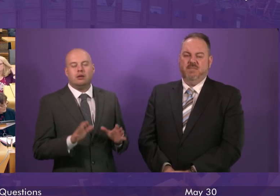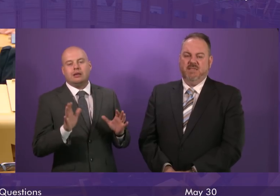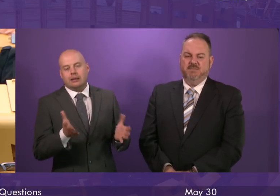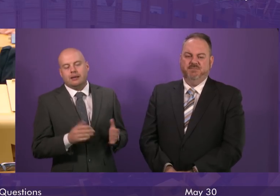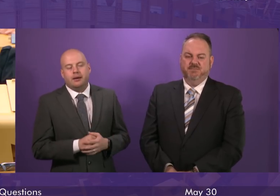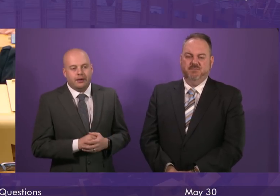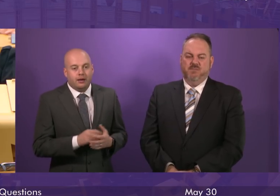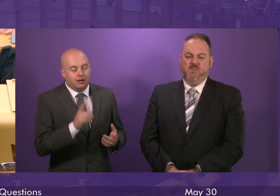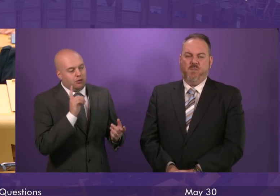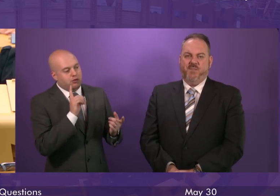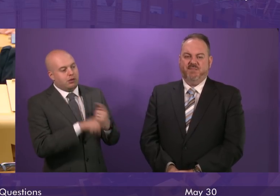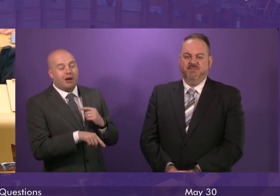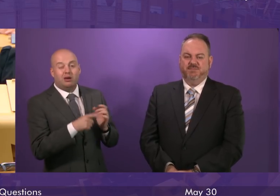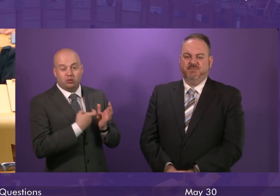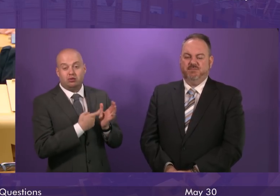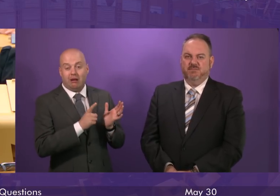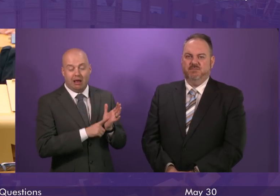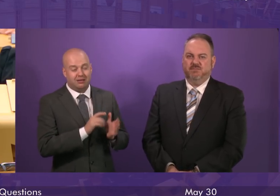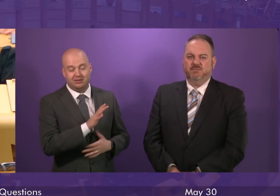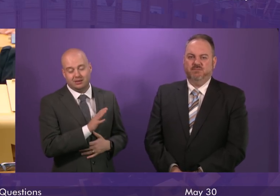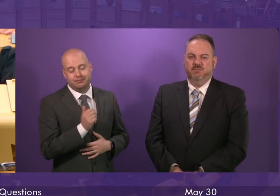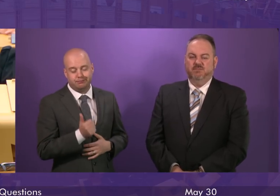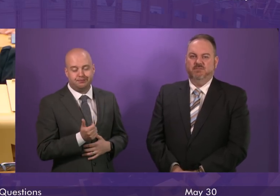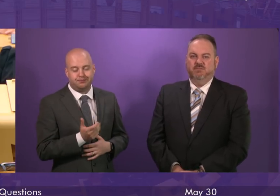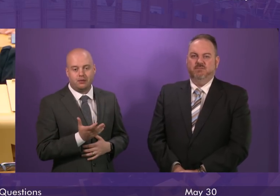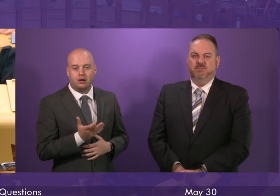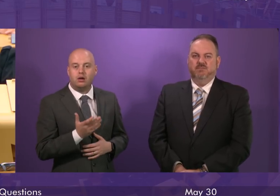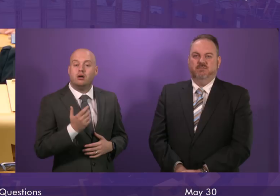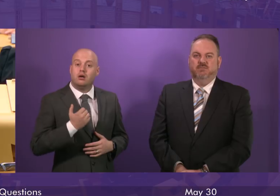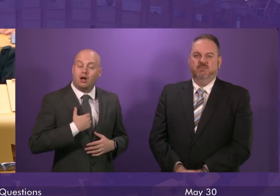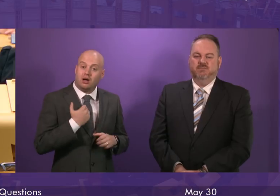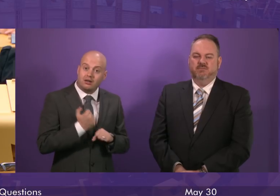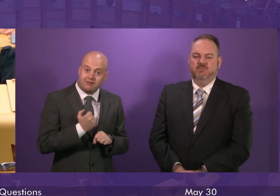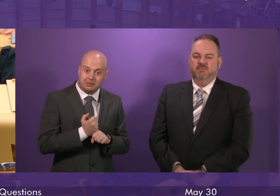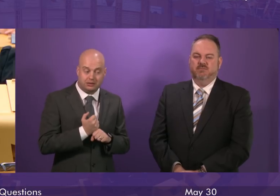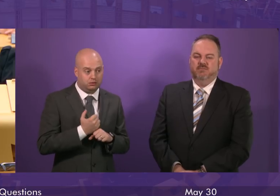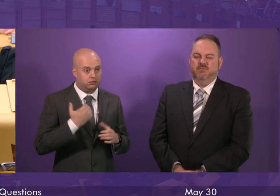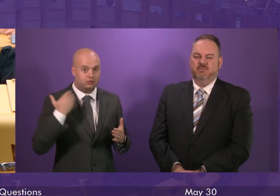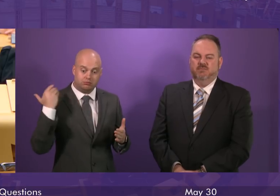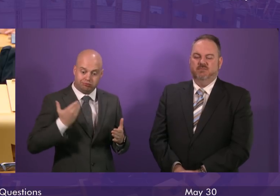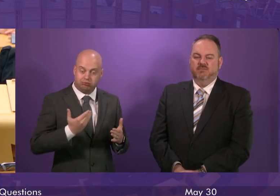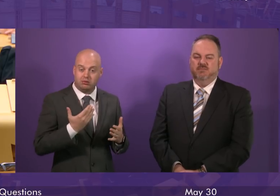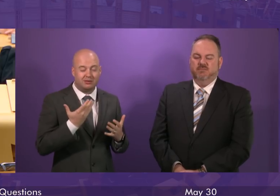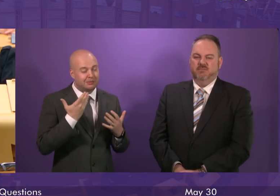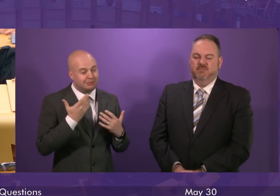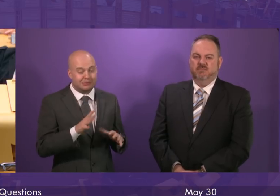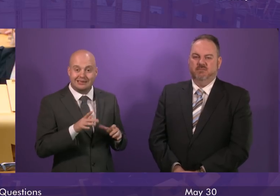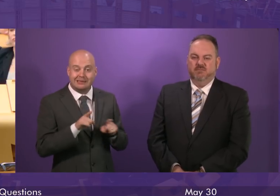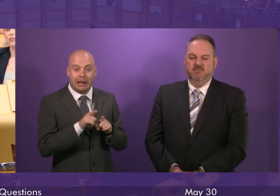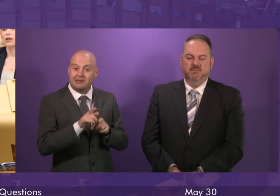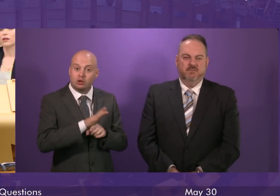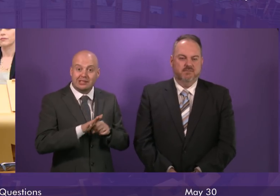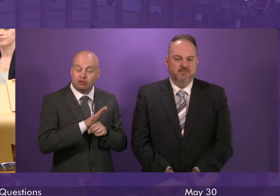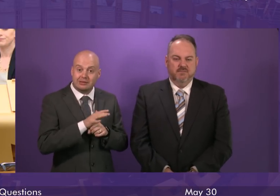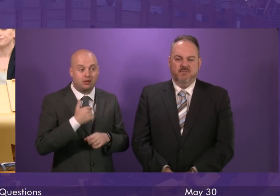Leonard, genuinely. Given the track record of this government in situations similar to this, of stepping in where we can,